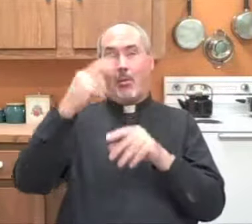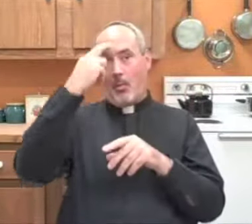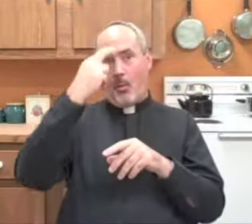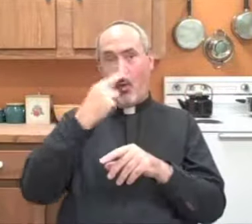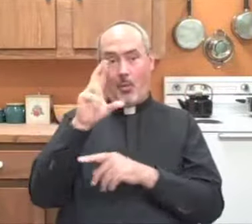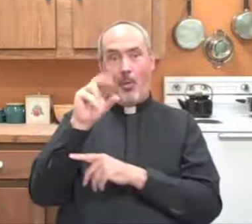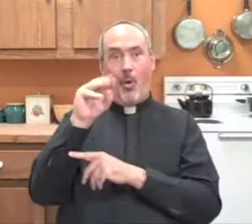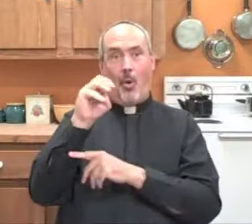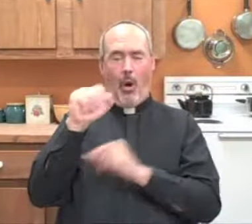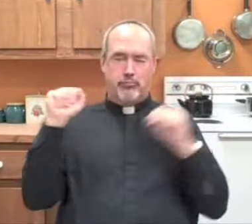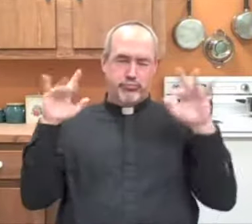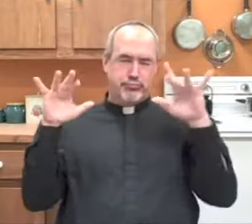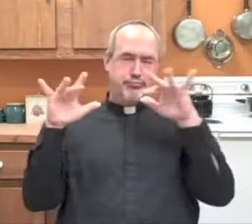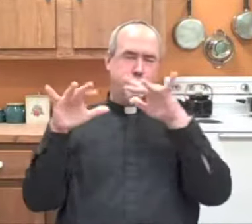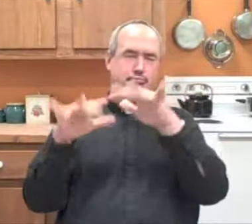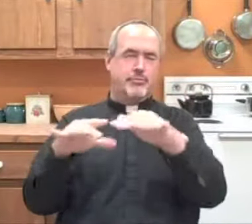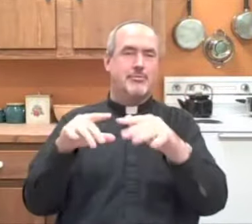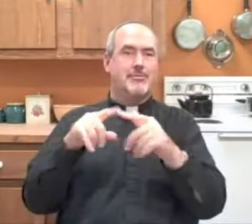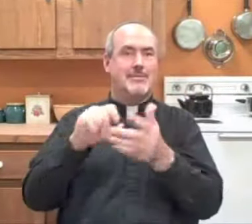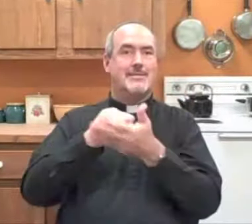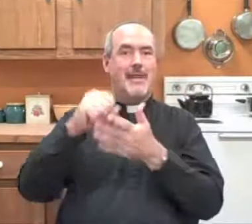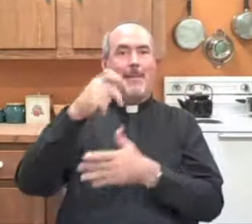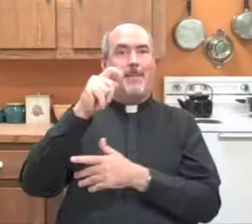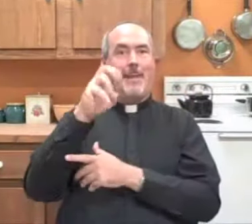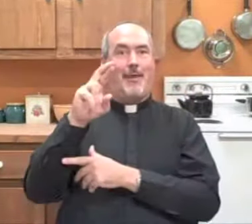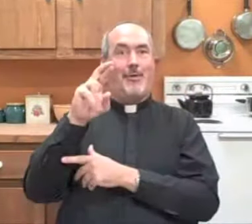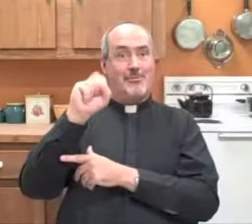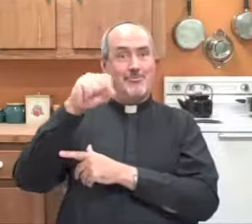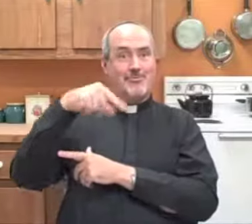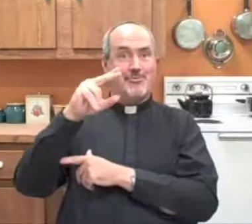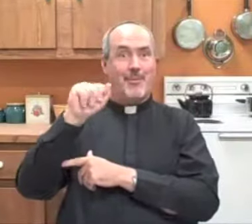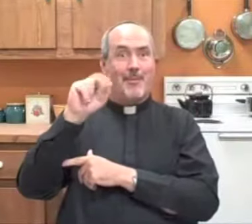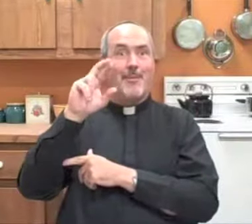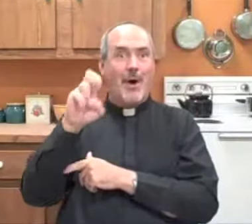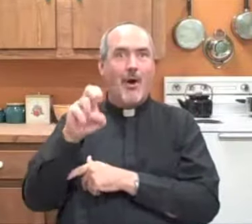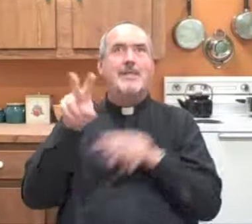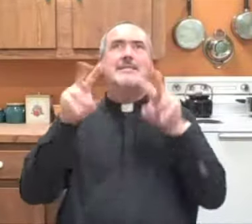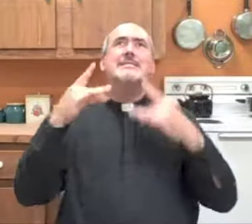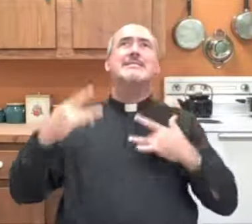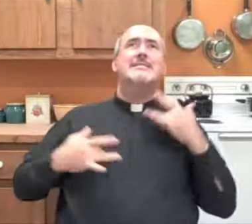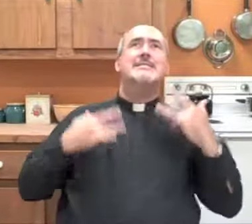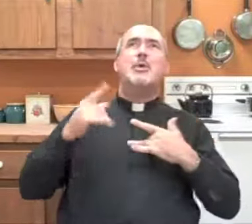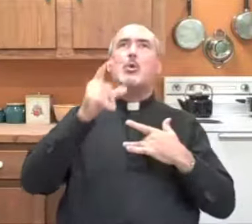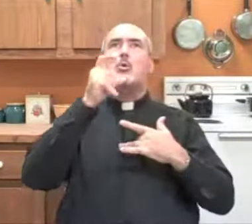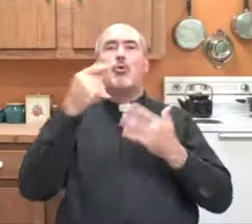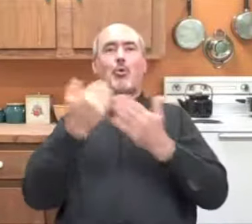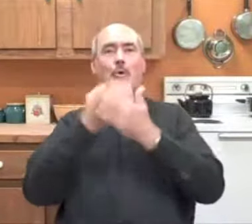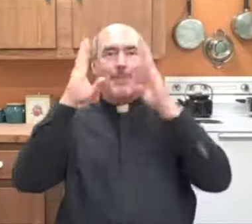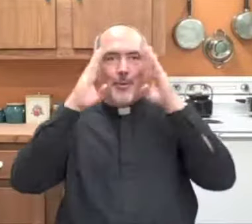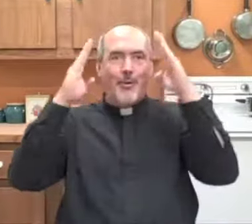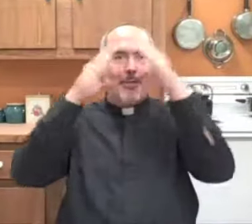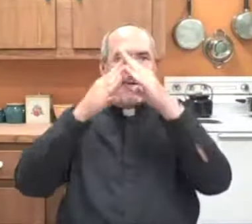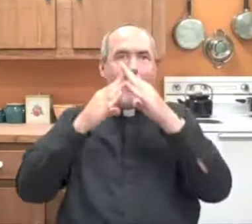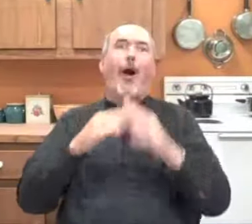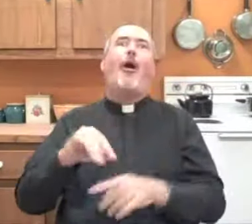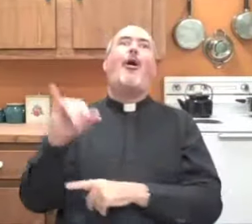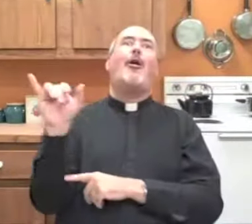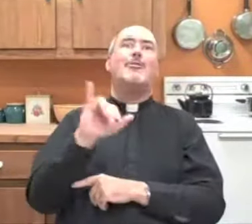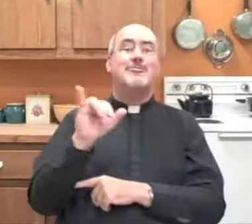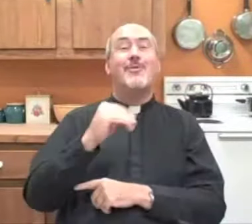Catholics from all over ascended upon Rome in St. Peter's Square, waiting with anticipation to see who the new Pope